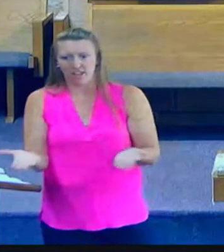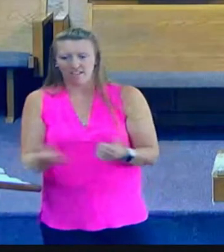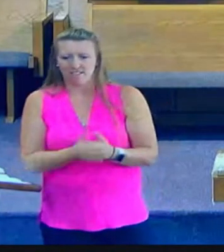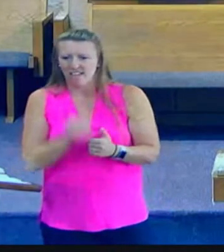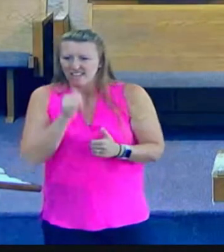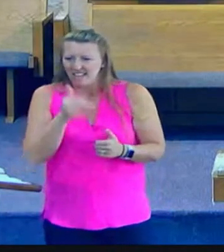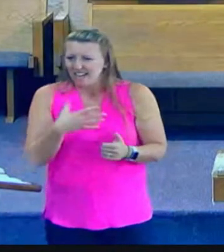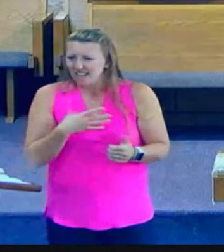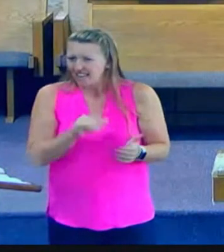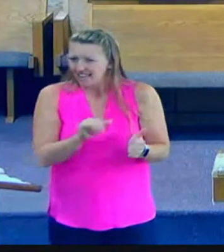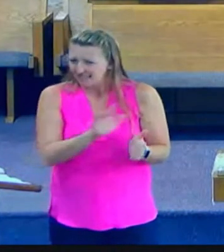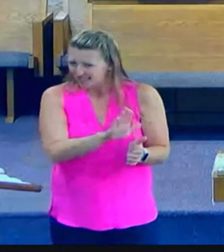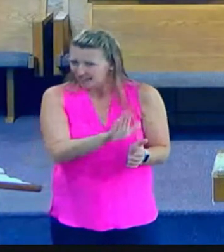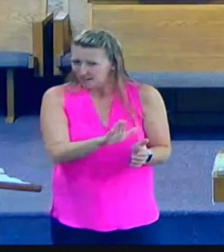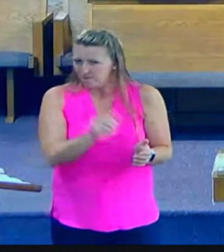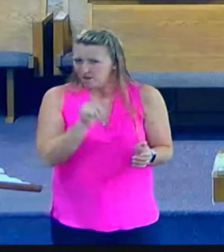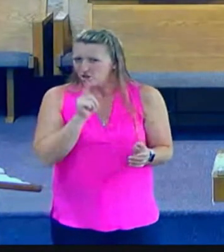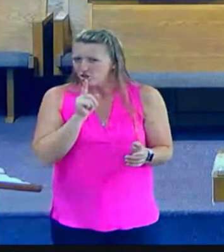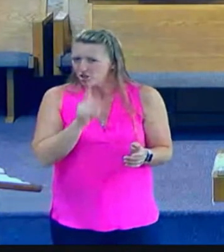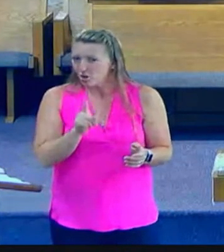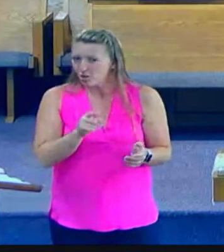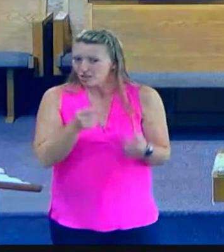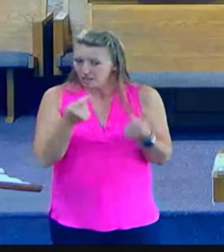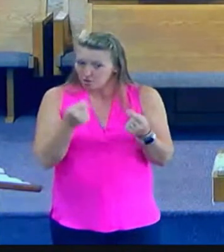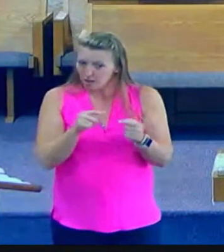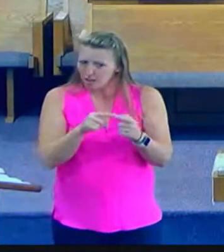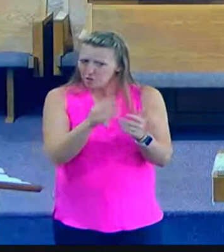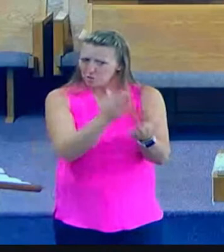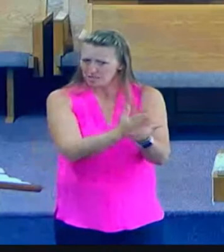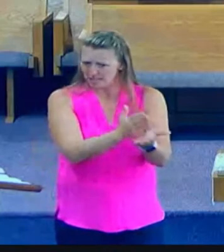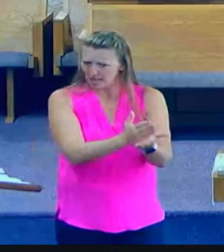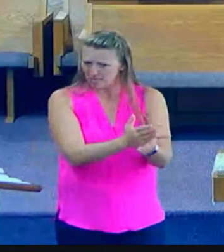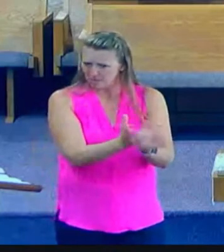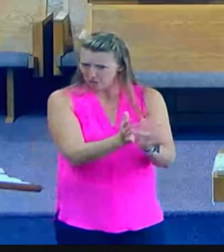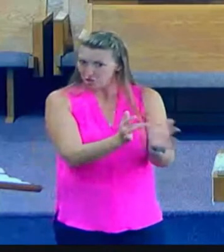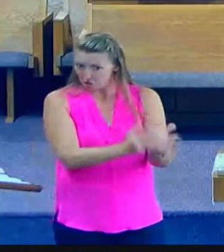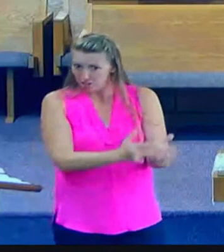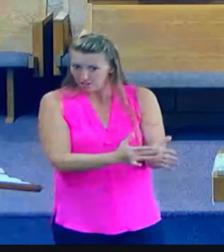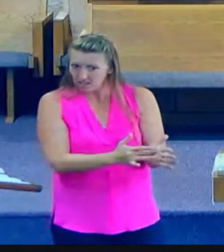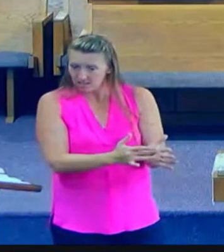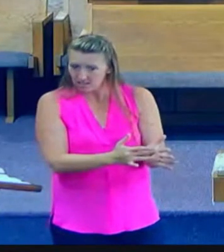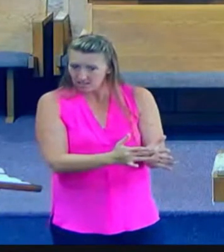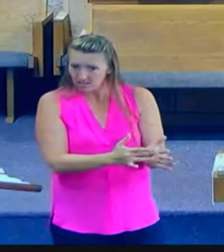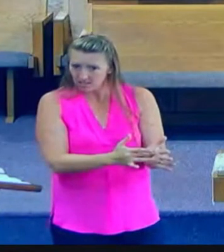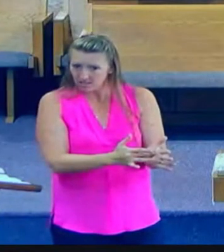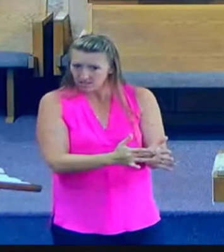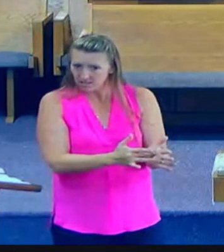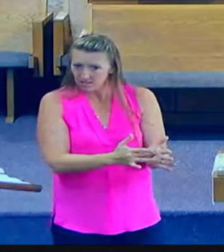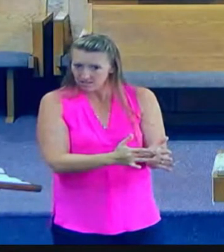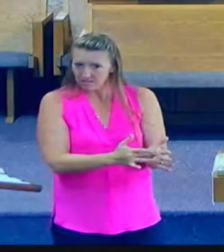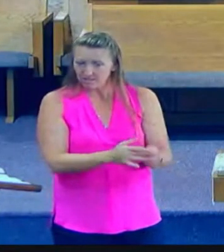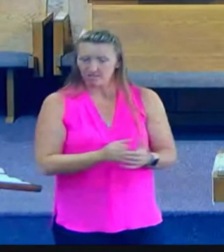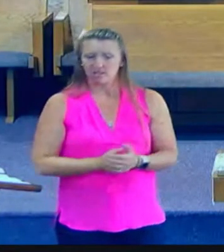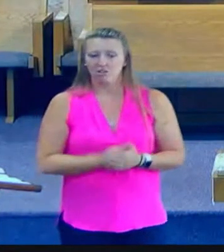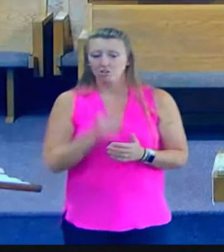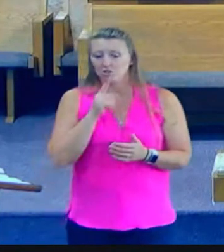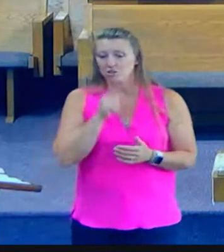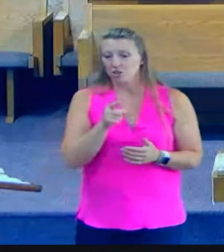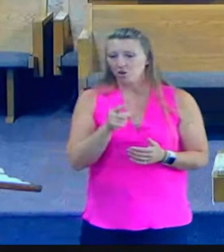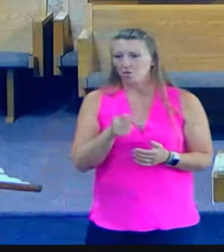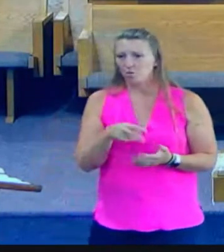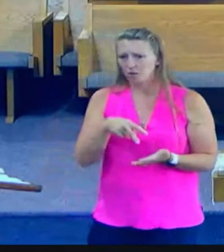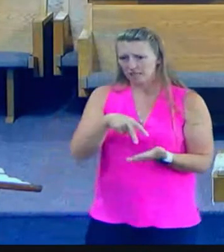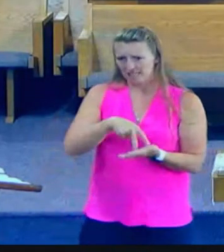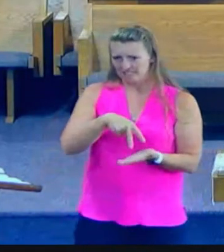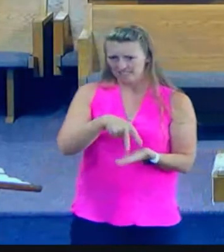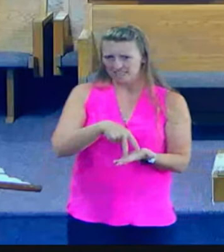sense that they're probably reasoning within themselves, how can we stop this? Therefore, stand with me if